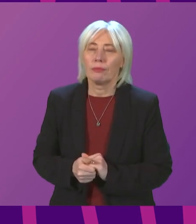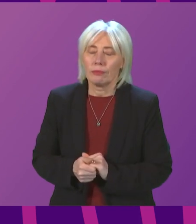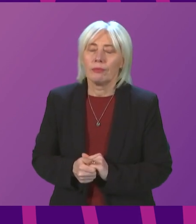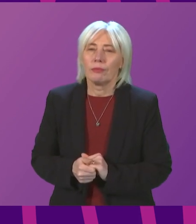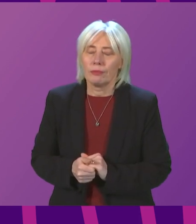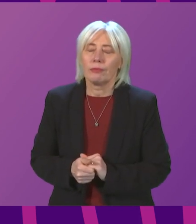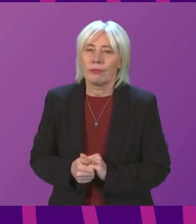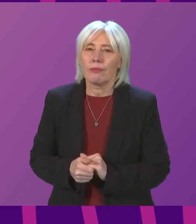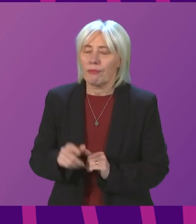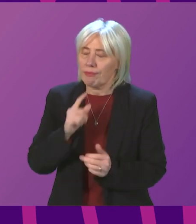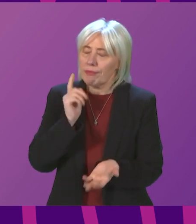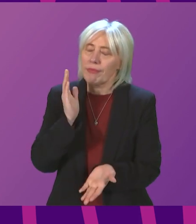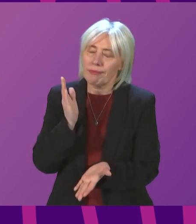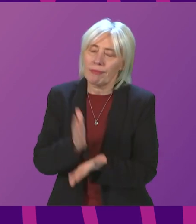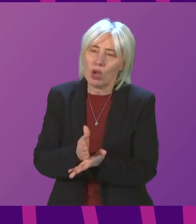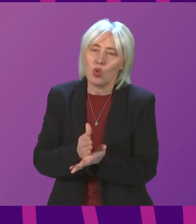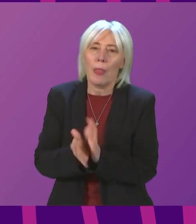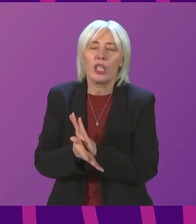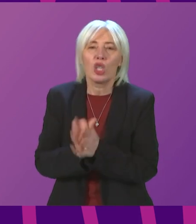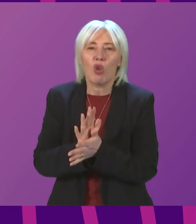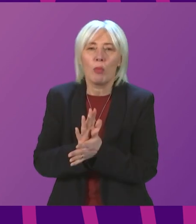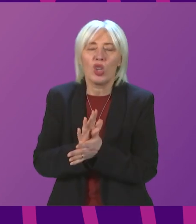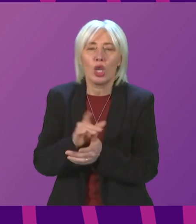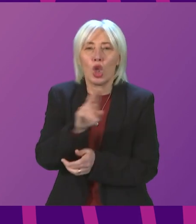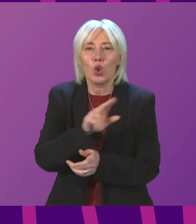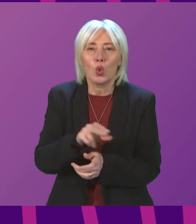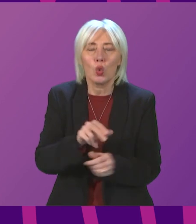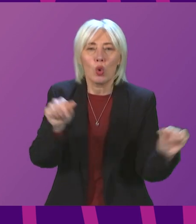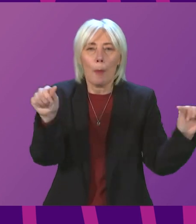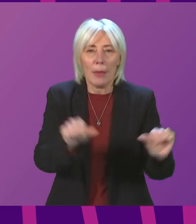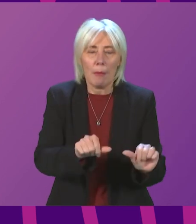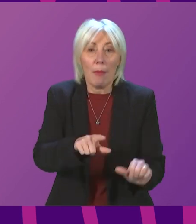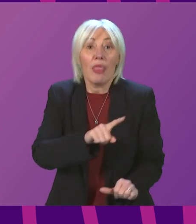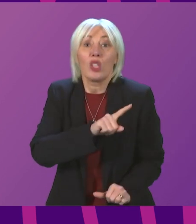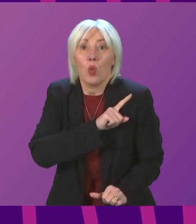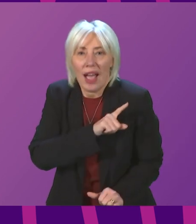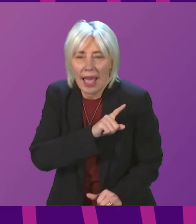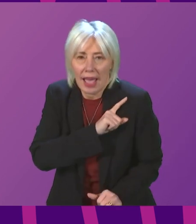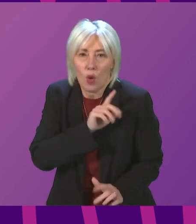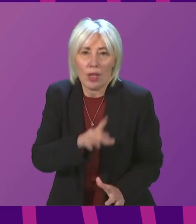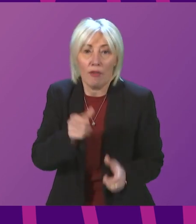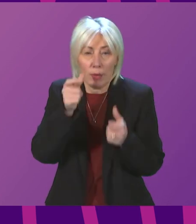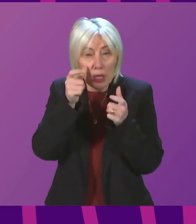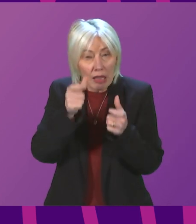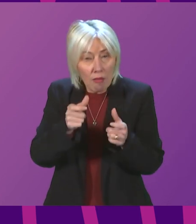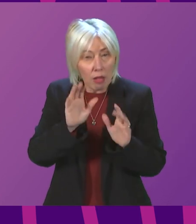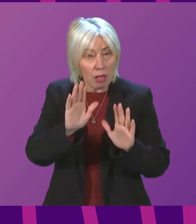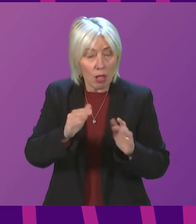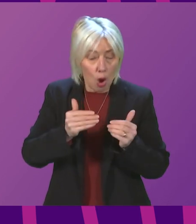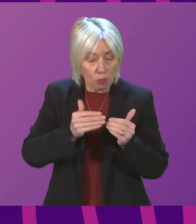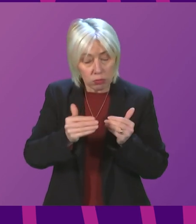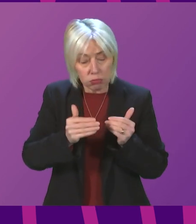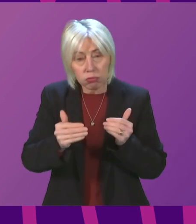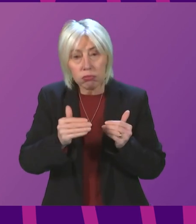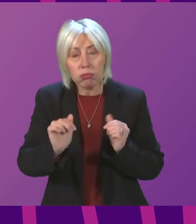trying to ensure that disruption in our schools is kept at a minimum is one of the reasons we need to be cautious on an ongoing